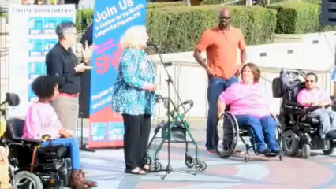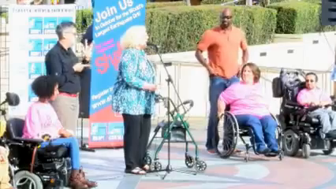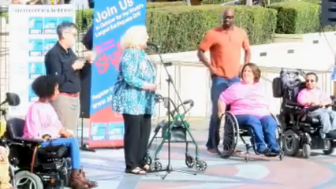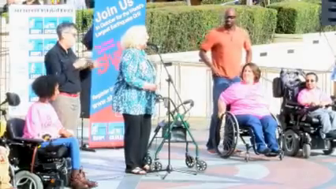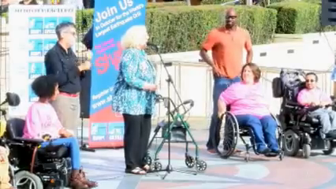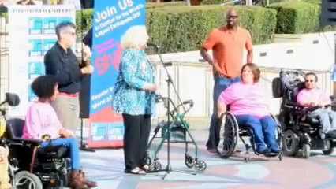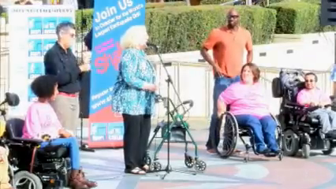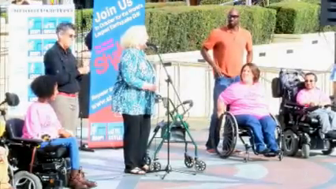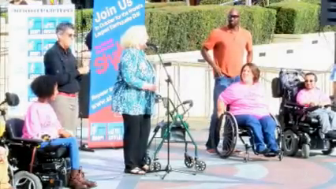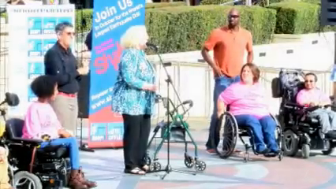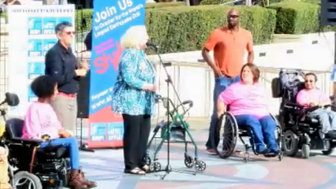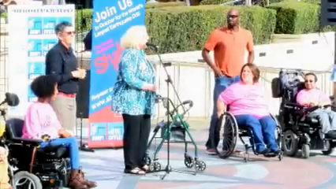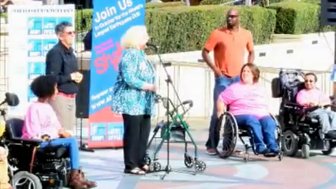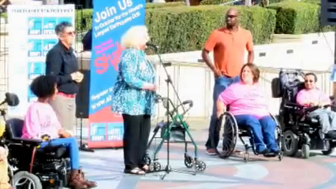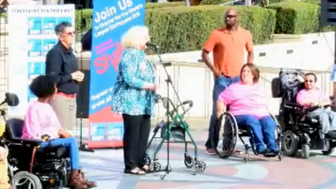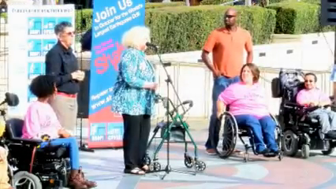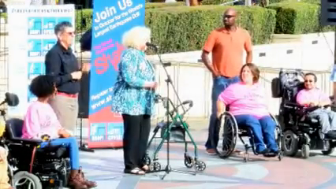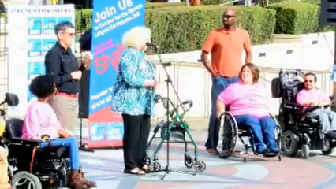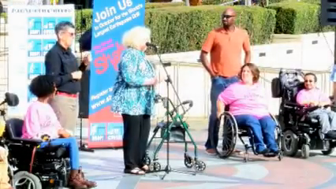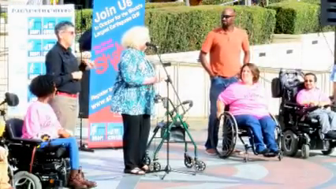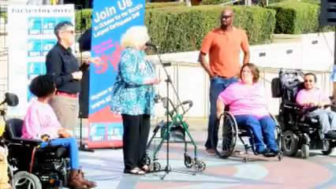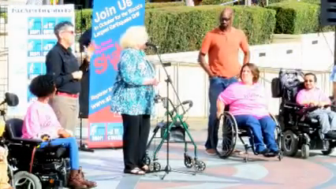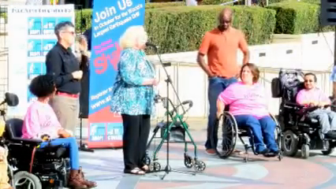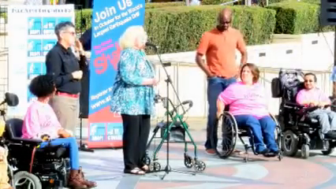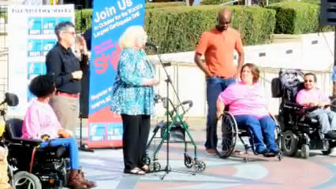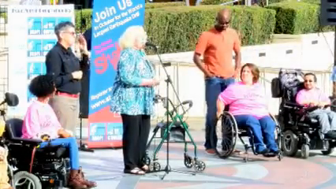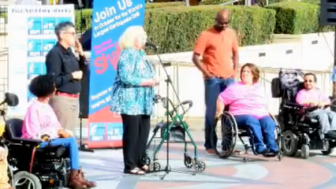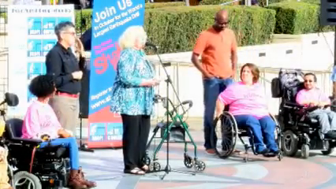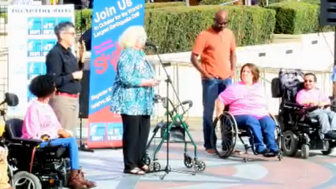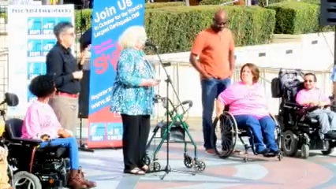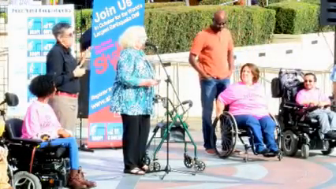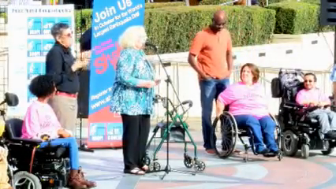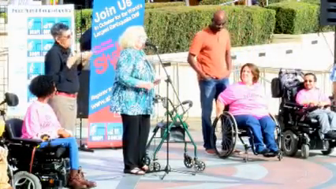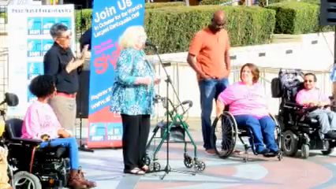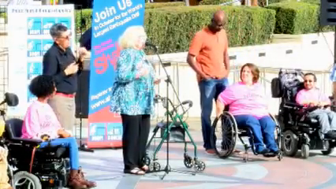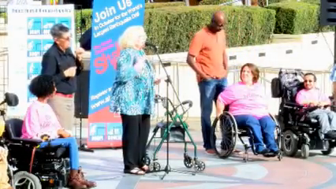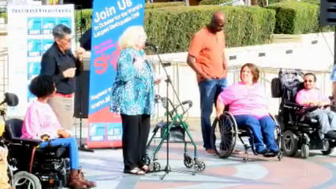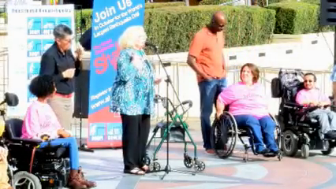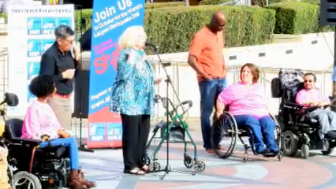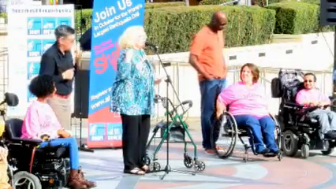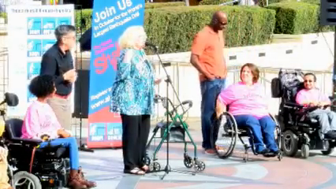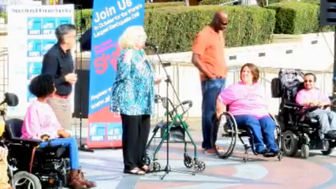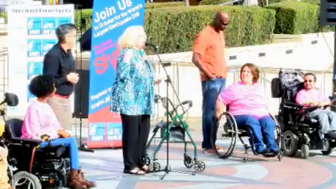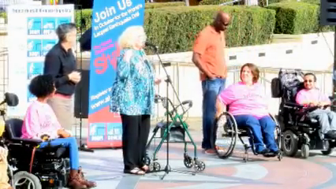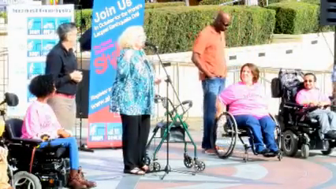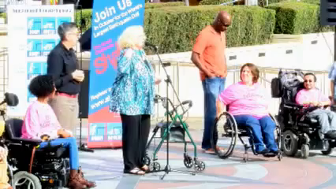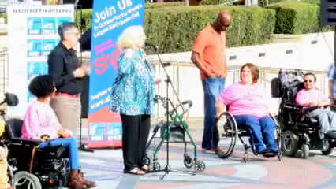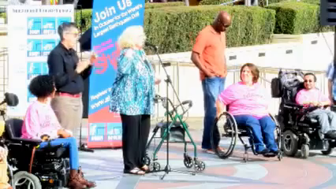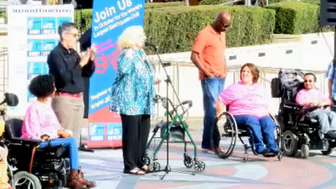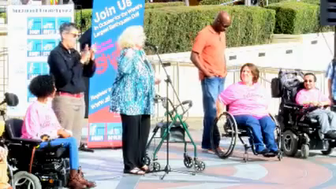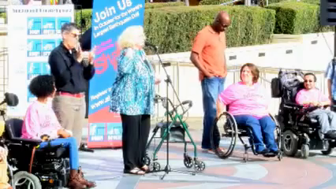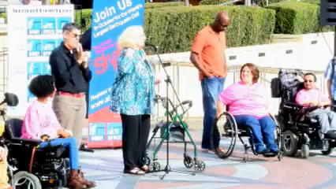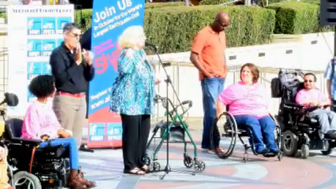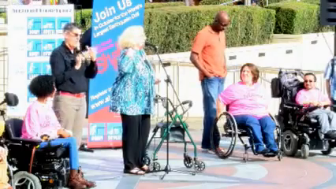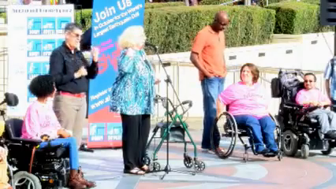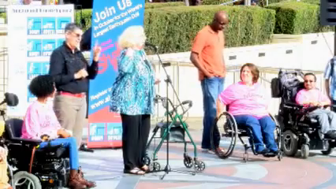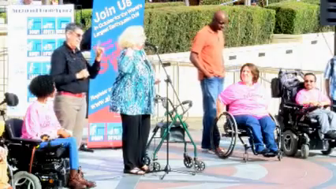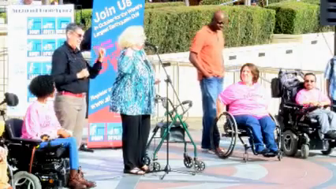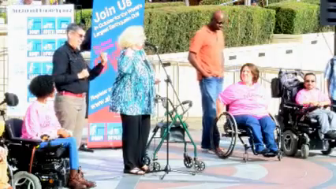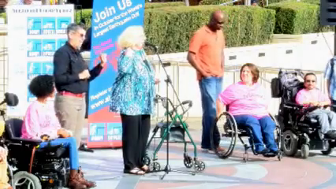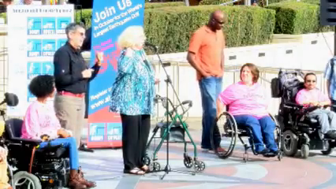And, as you all know, or may not know, this law is